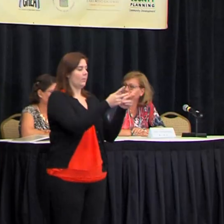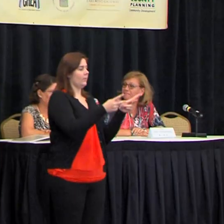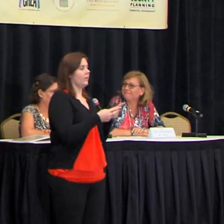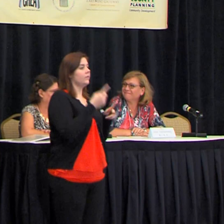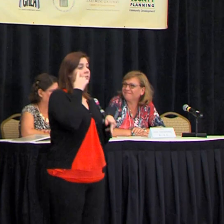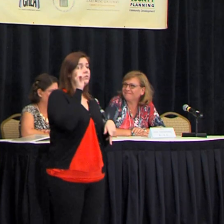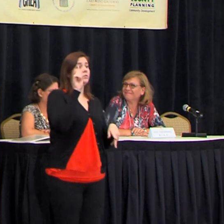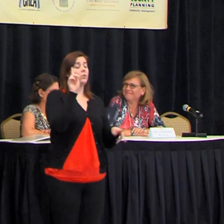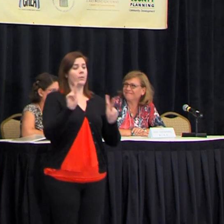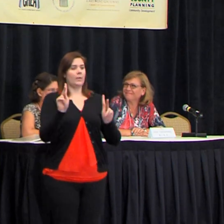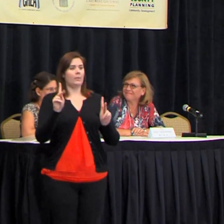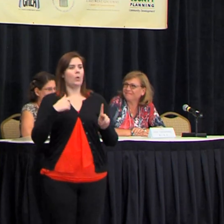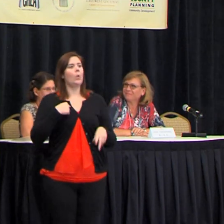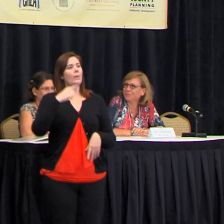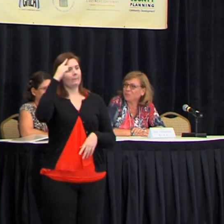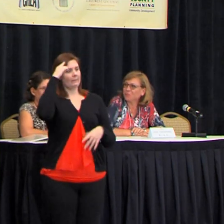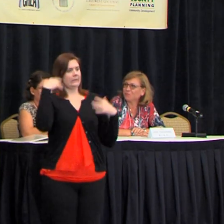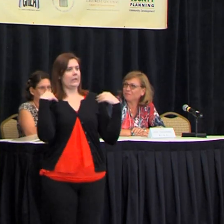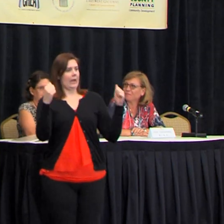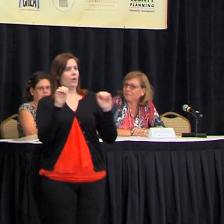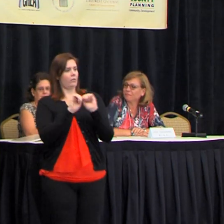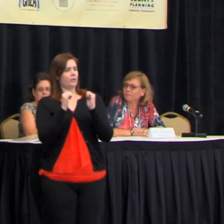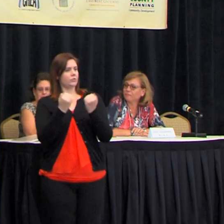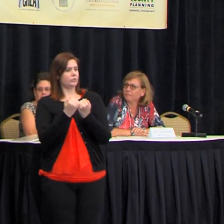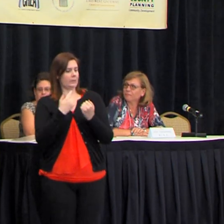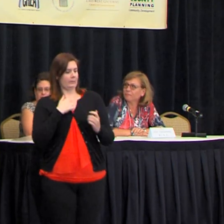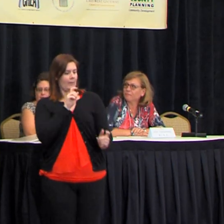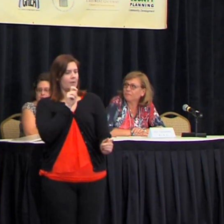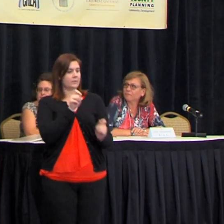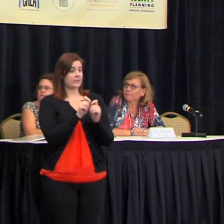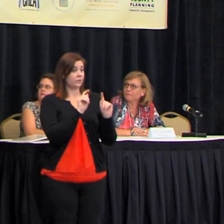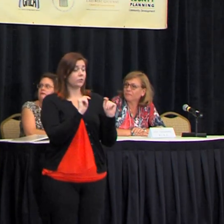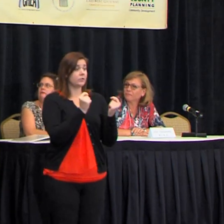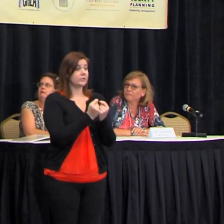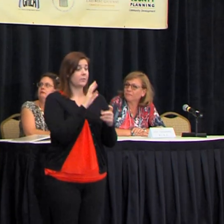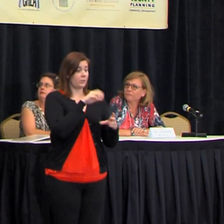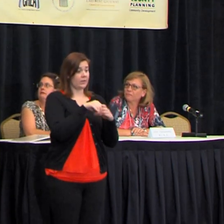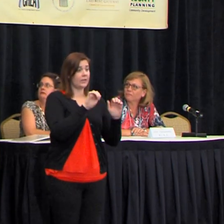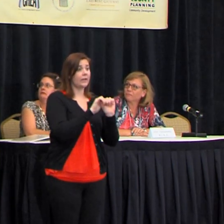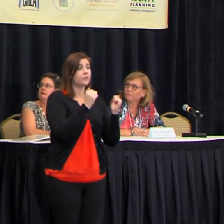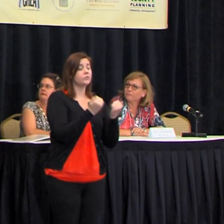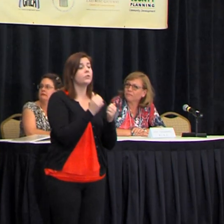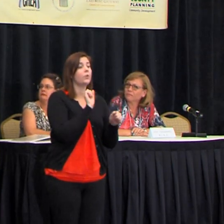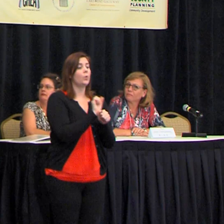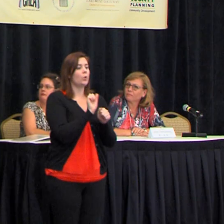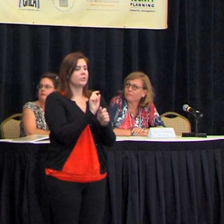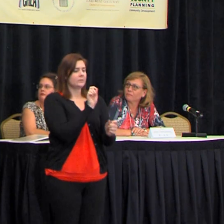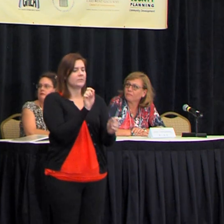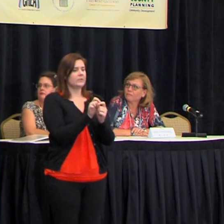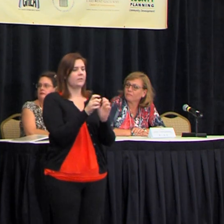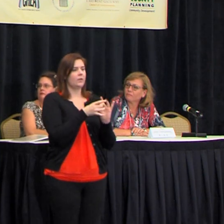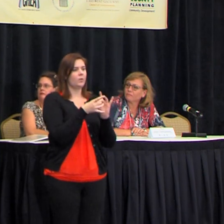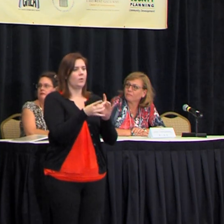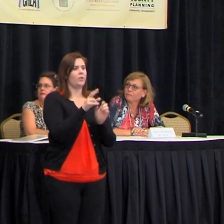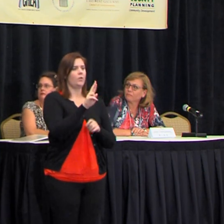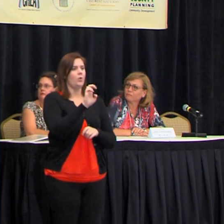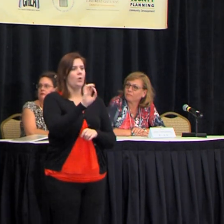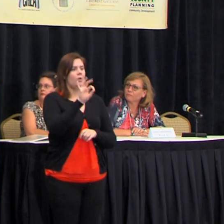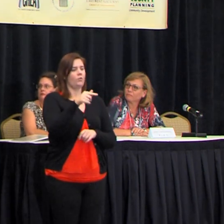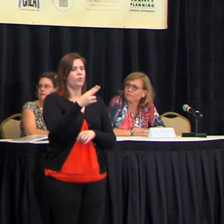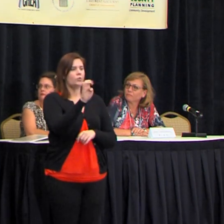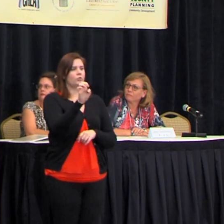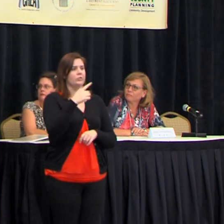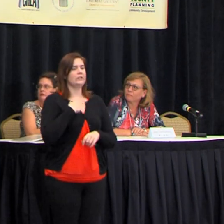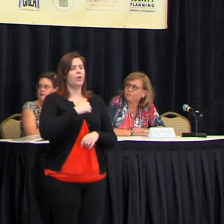um we're a mental health agency but my particular team in the agency works specifically with refugees who are survivors